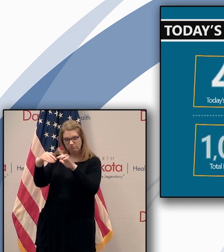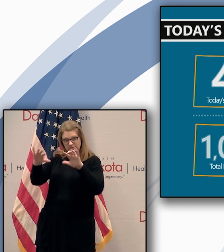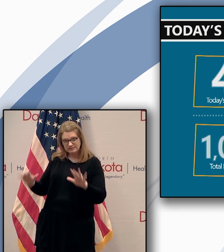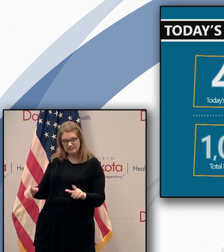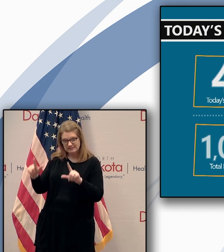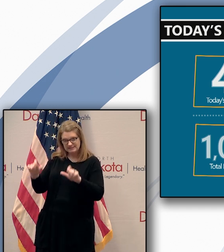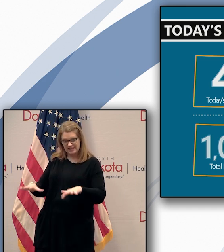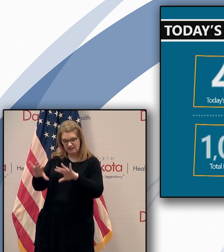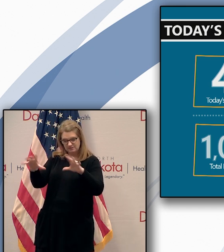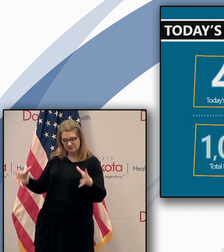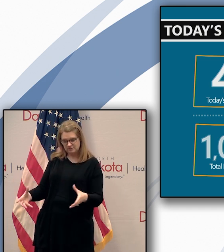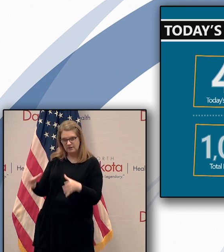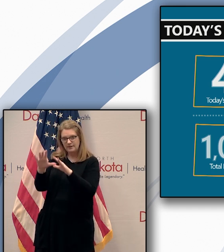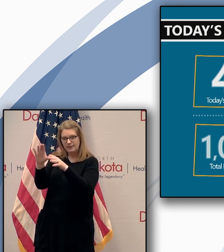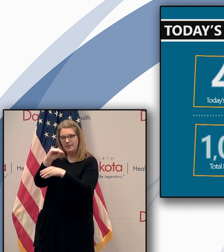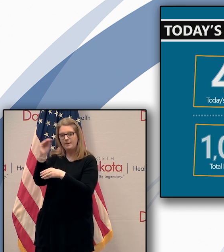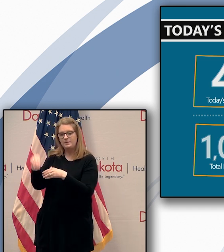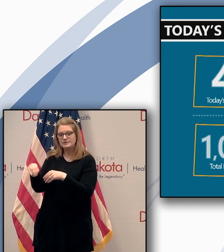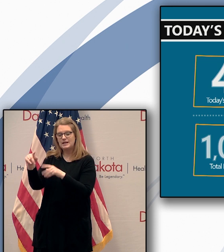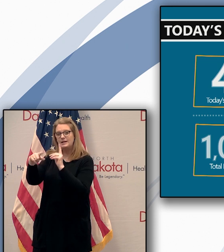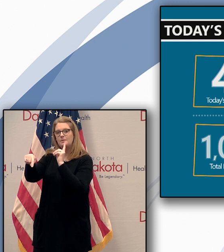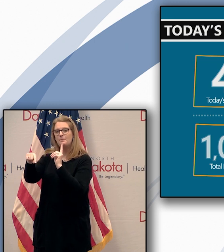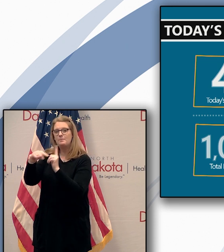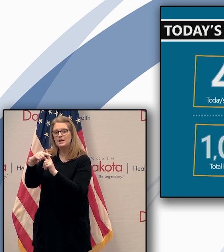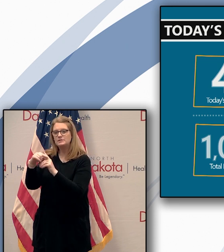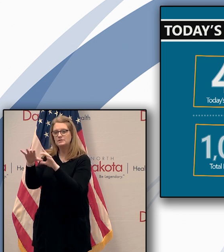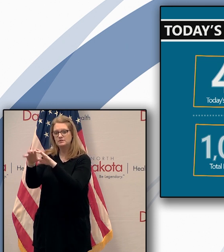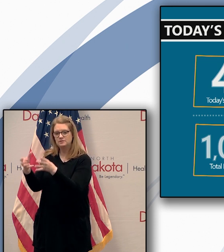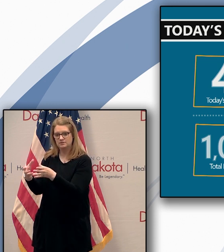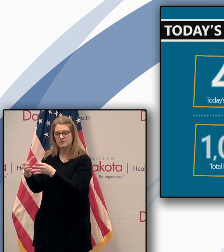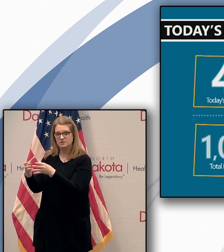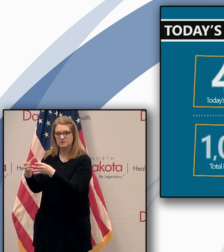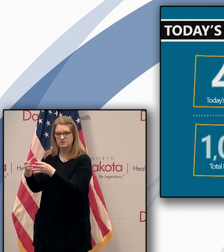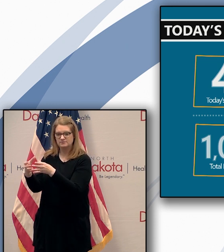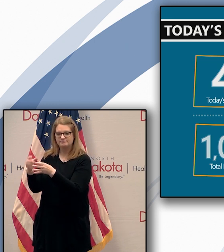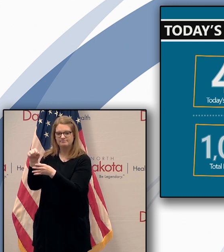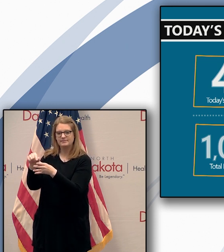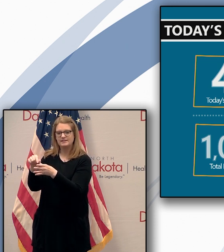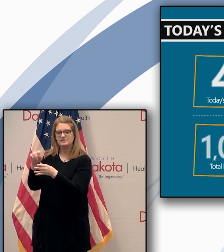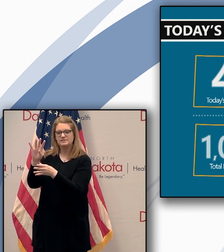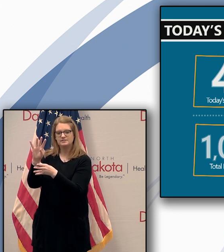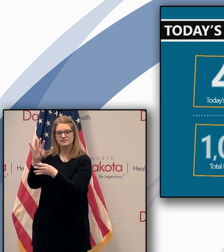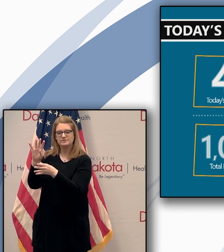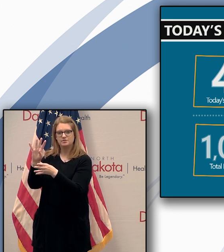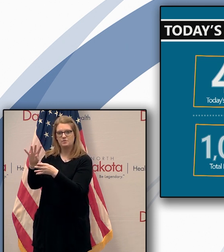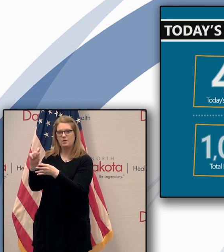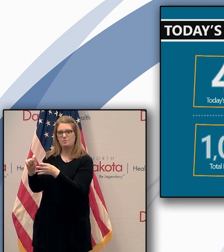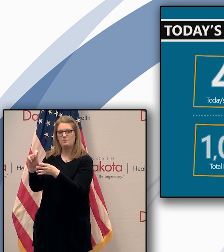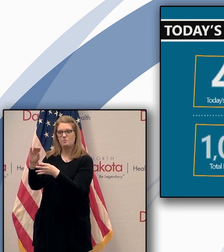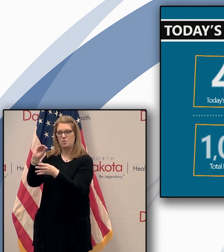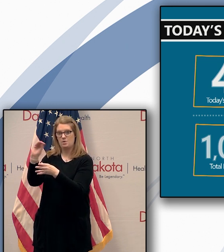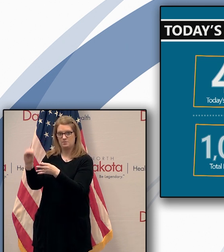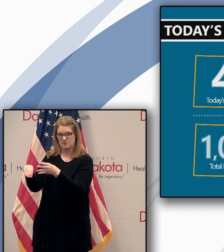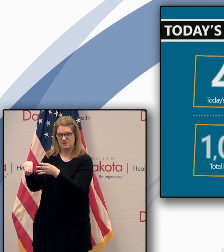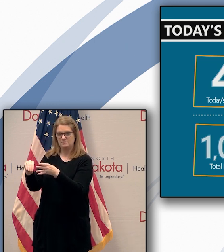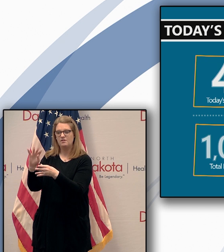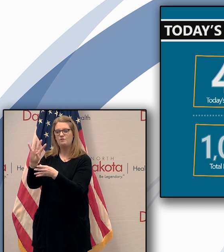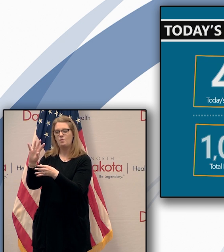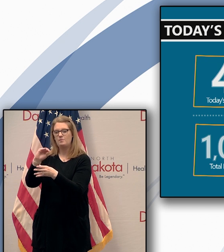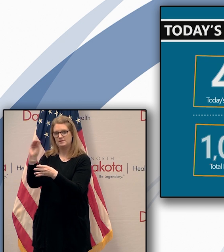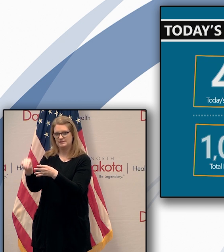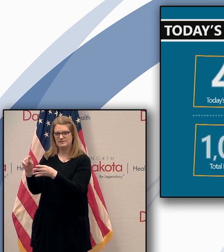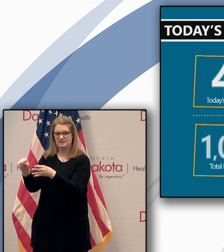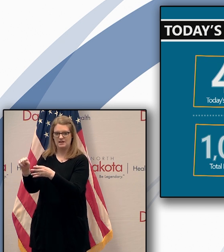of the over 25,000 tests we've taken and 1,000 positive. That's a four percent positive